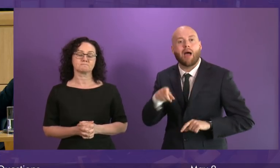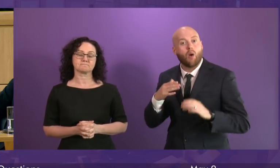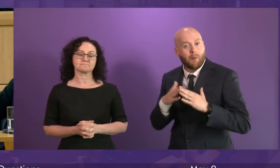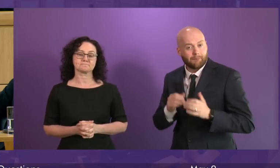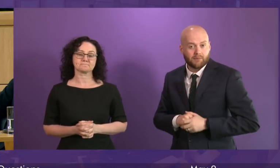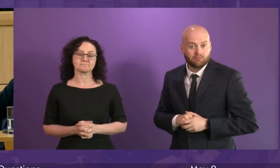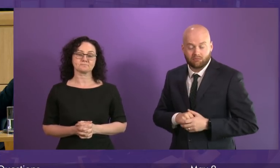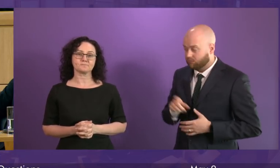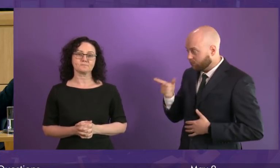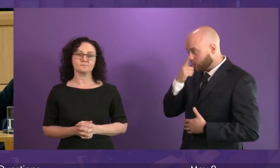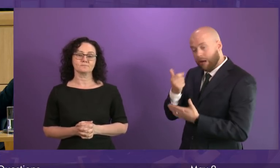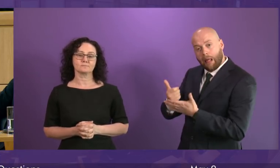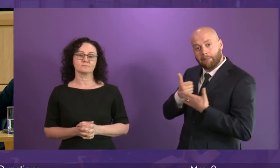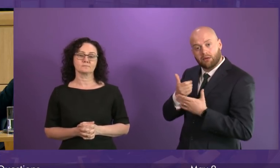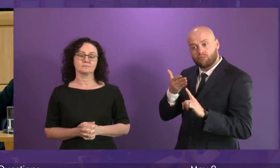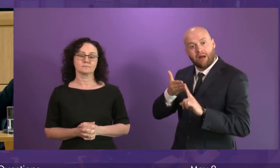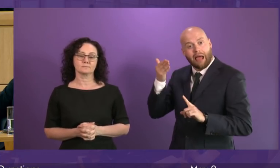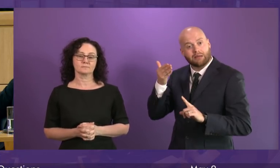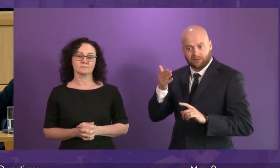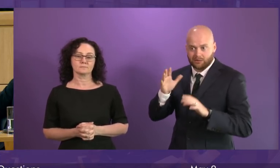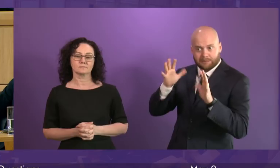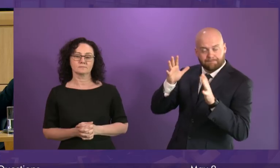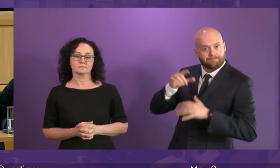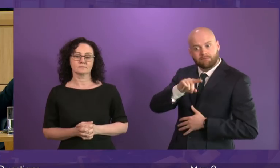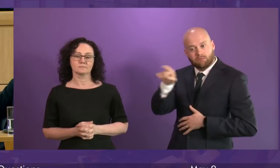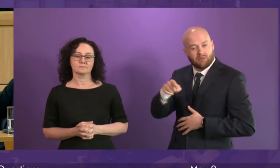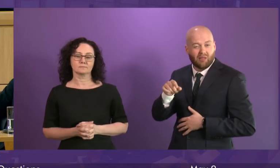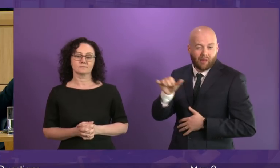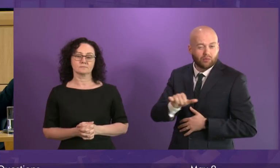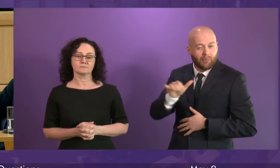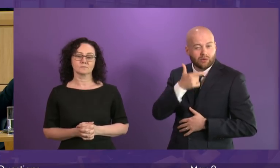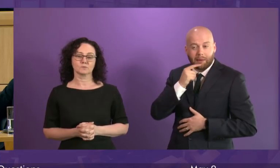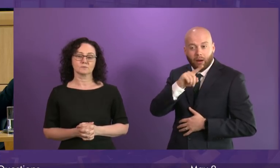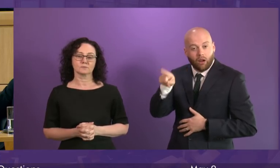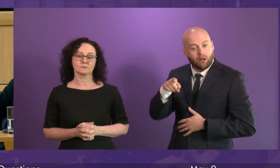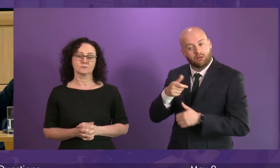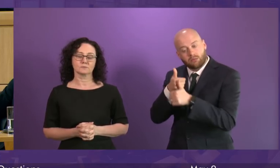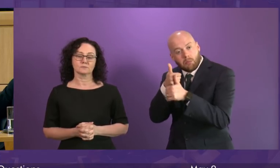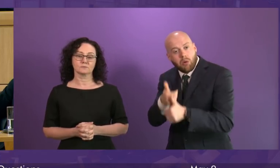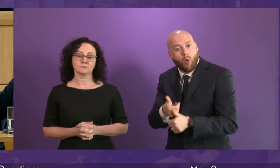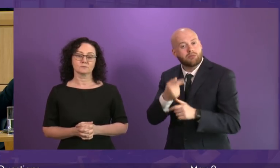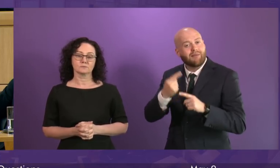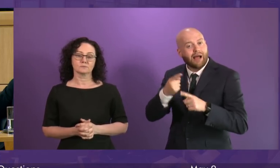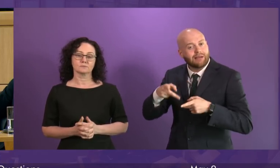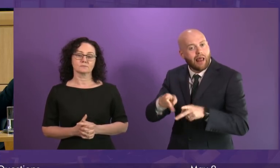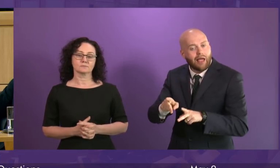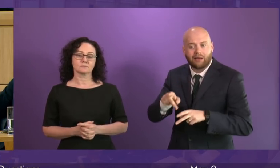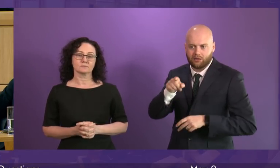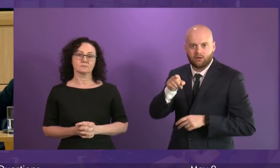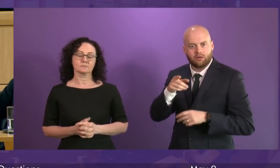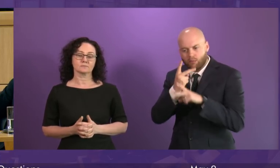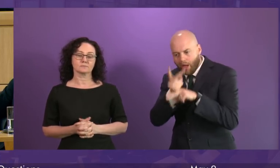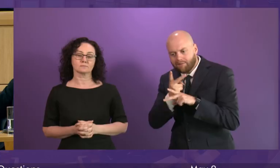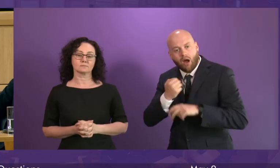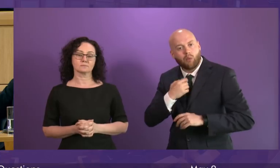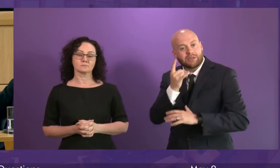the innovation, dedication and skills of thousands of people at Fez Lane and Coolport who have supported and crewed our submarines for